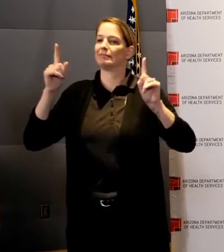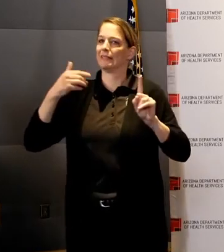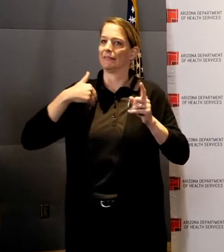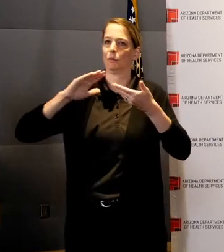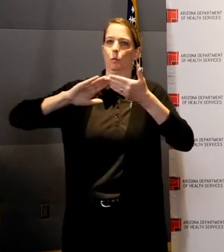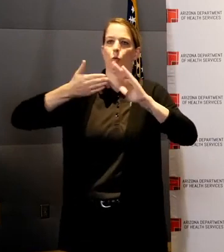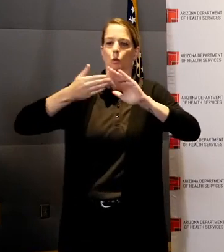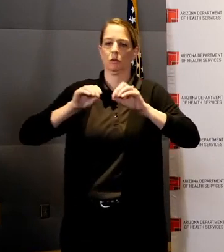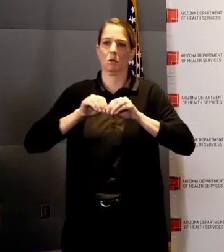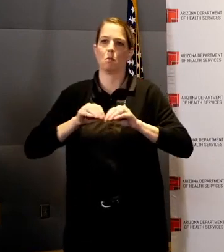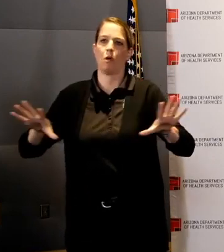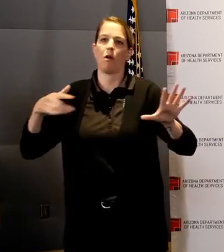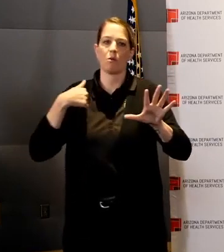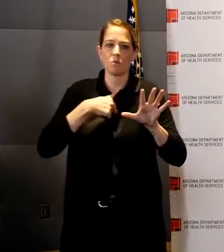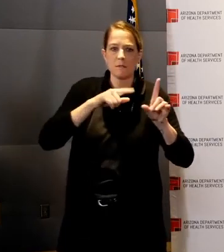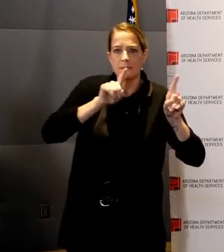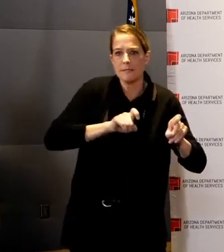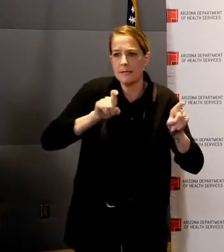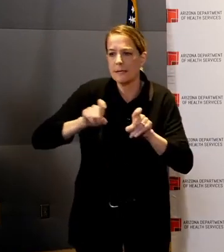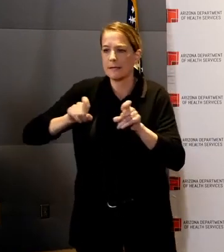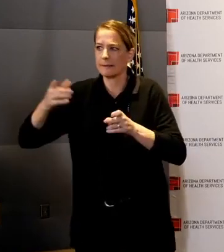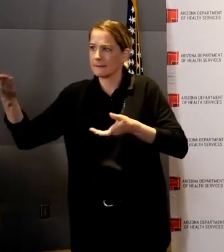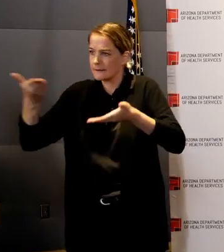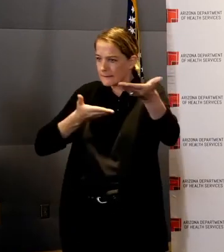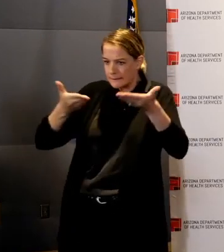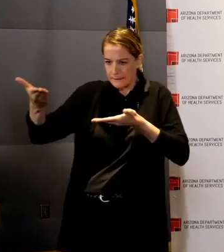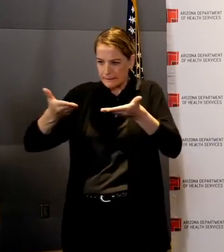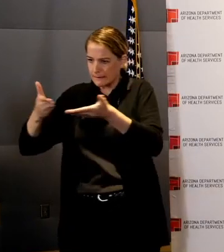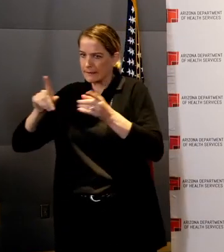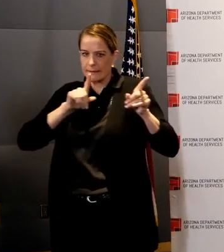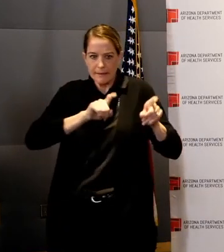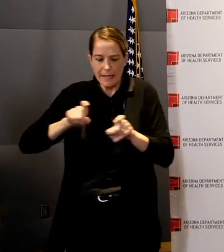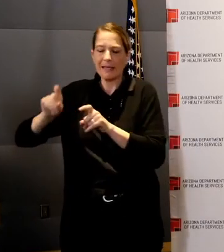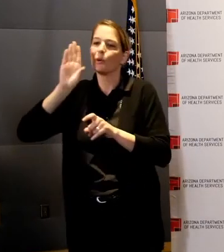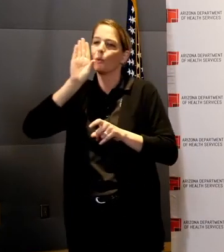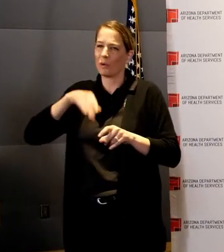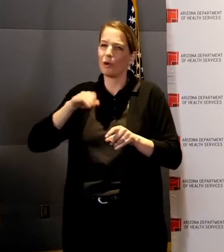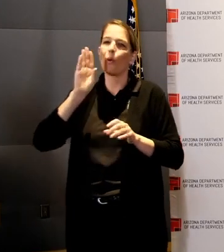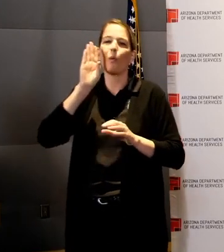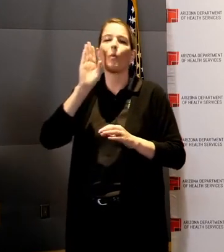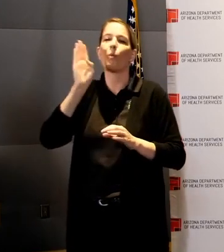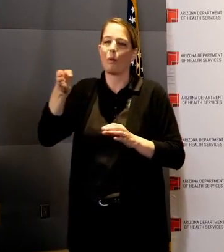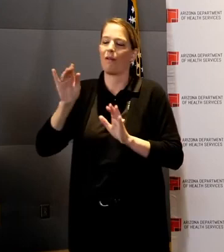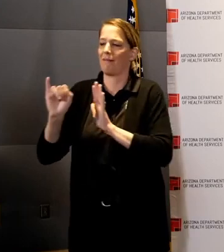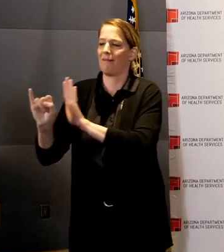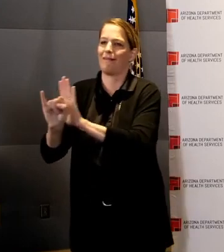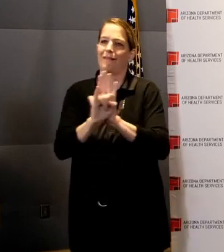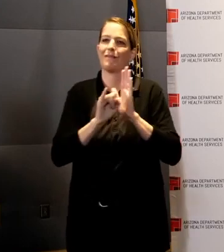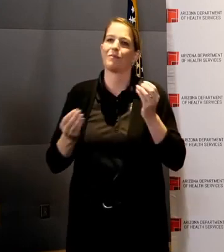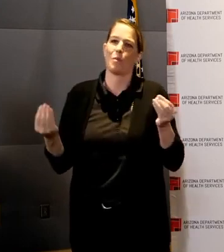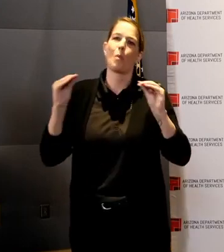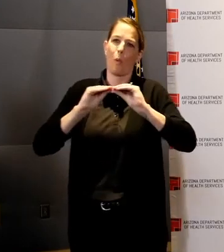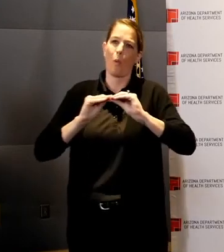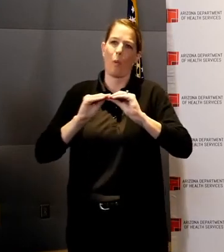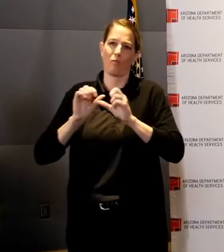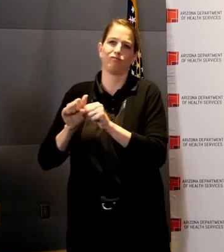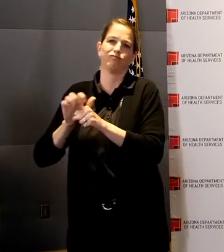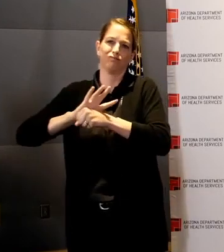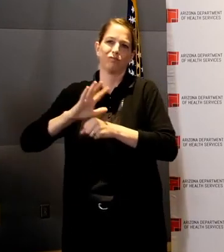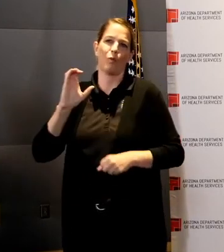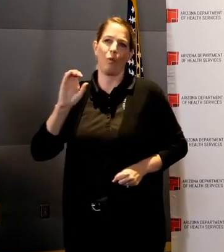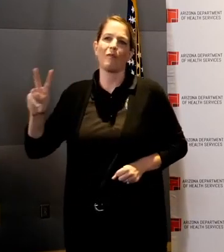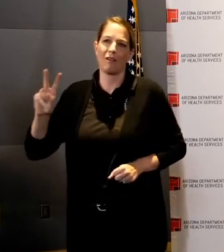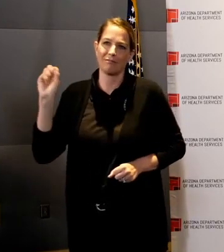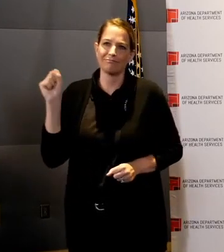capacity increases, we know we will find more cases. We've taken aggressive action to follow CDC guidance to